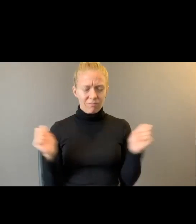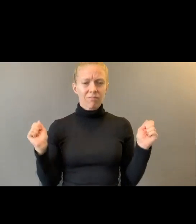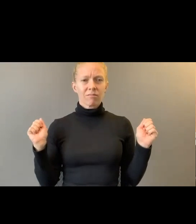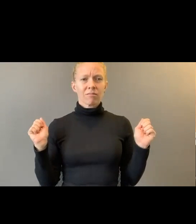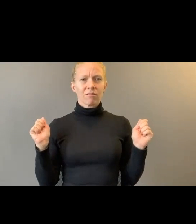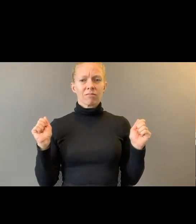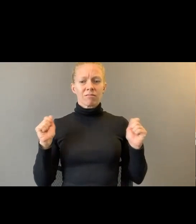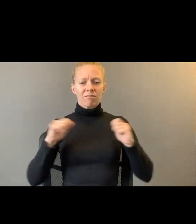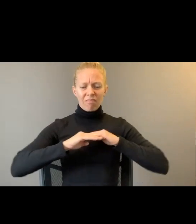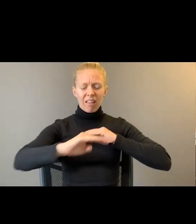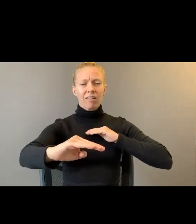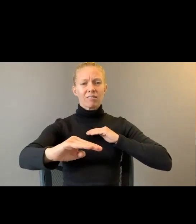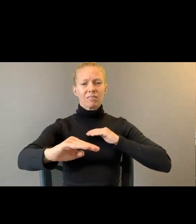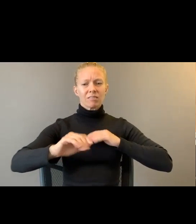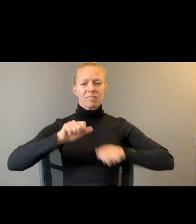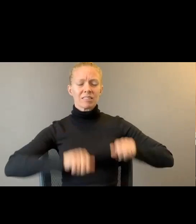doubt. Numb.